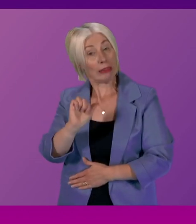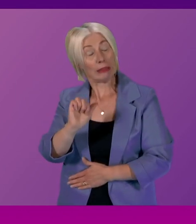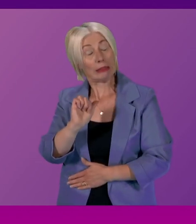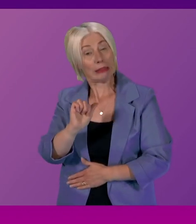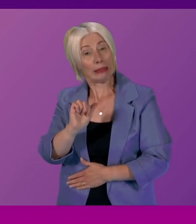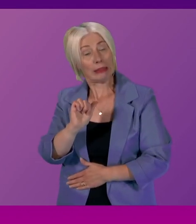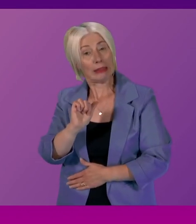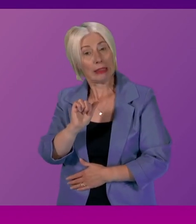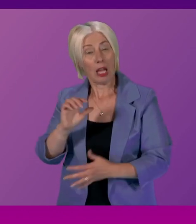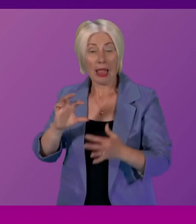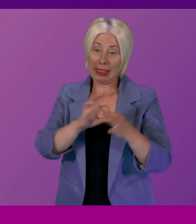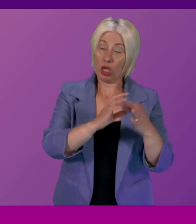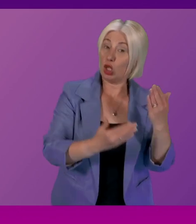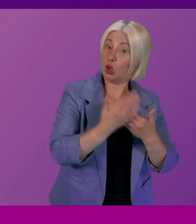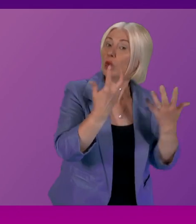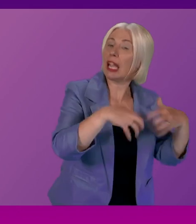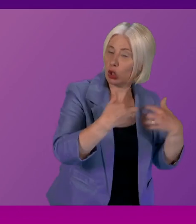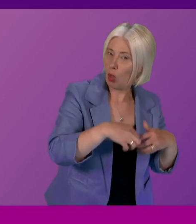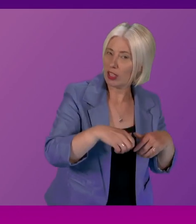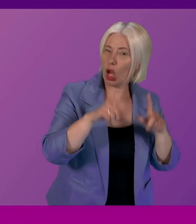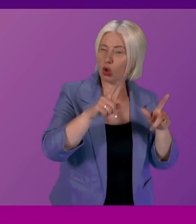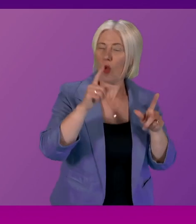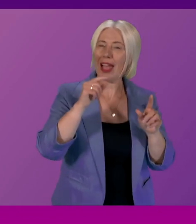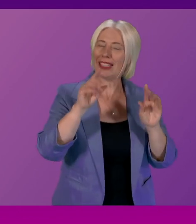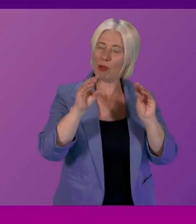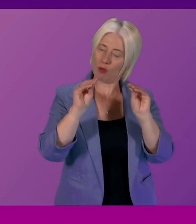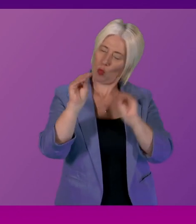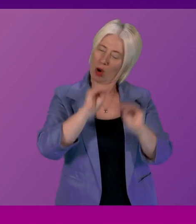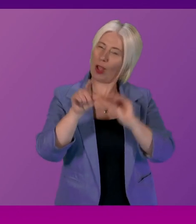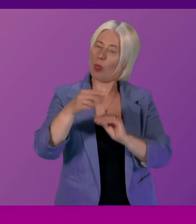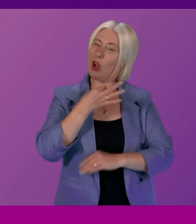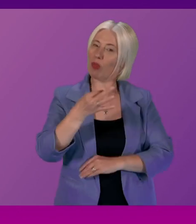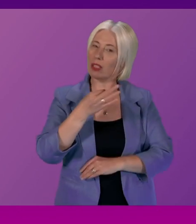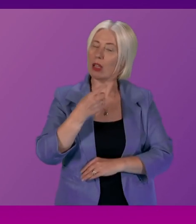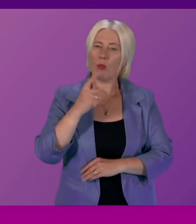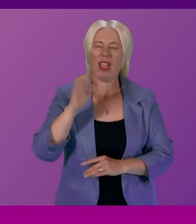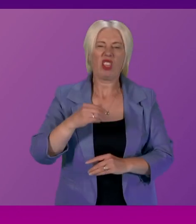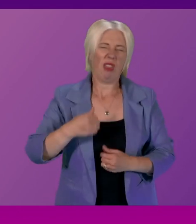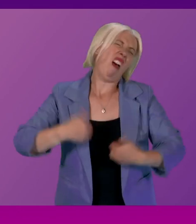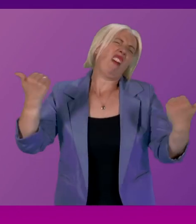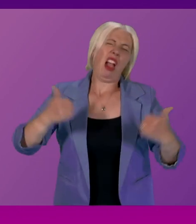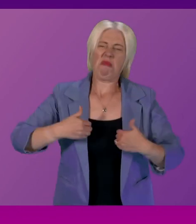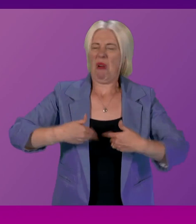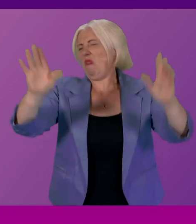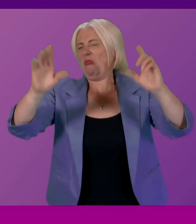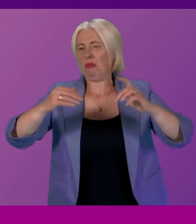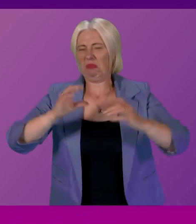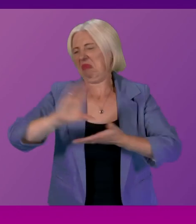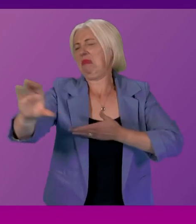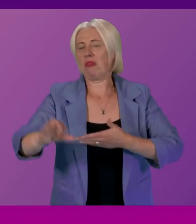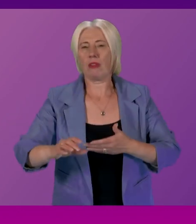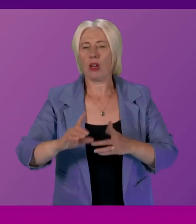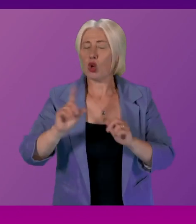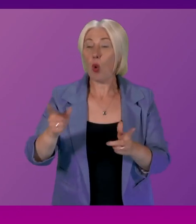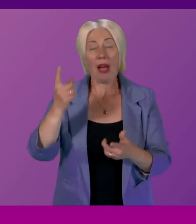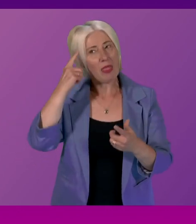comes to new technologies so that's got to be a calculated risk it can't just be cavalier and I believe it is a calculated risk that is taken